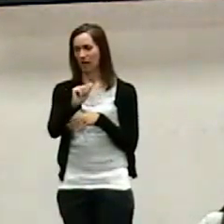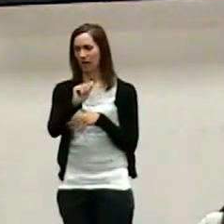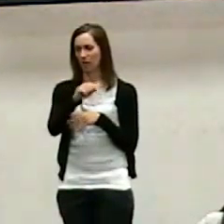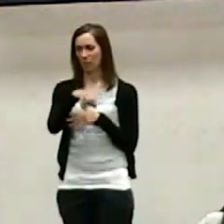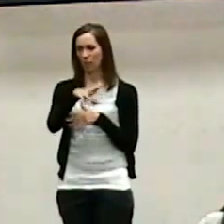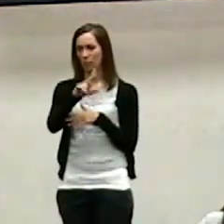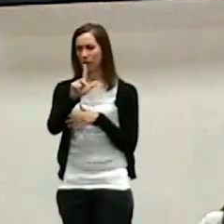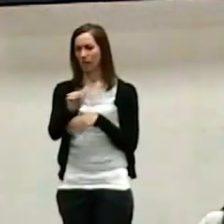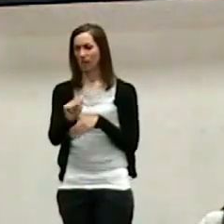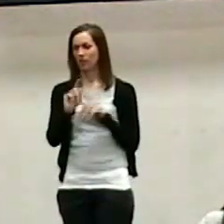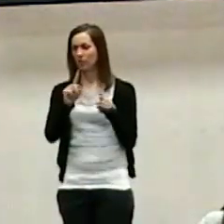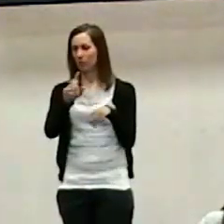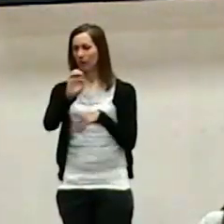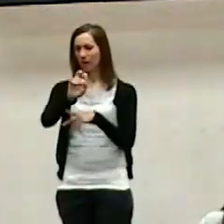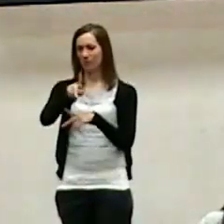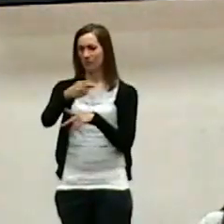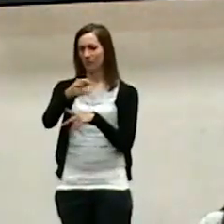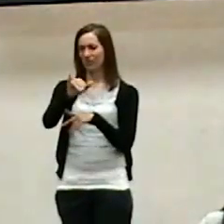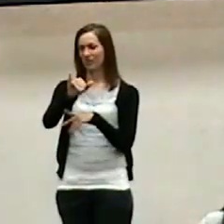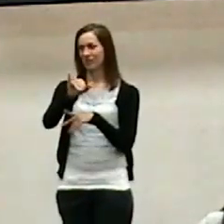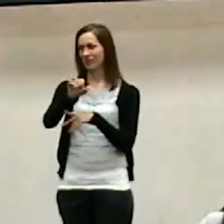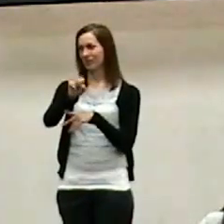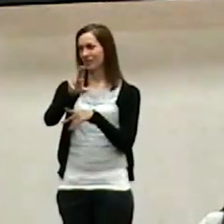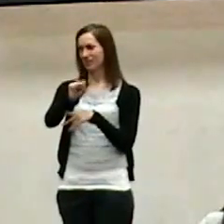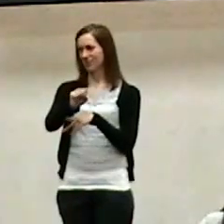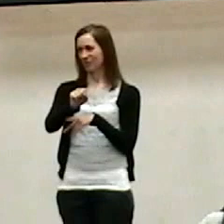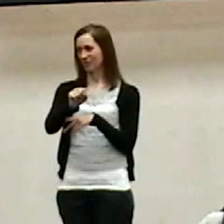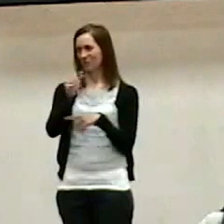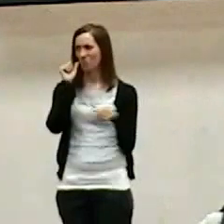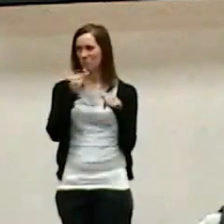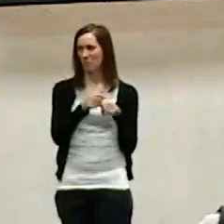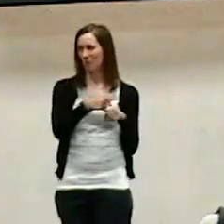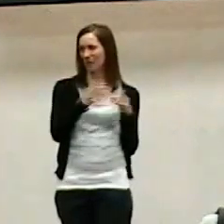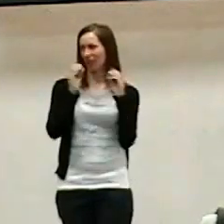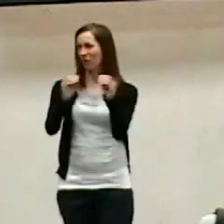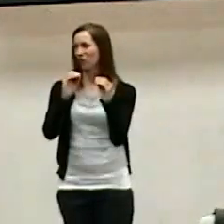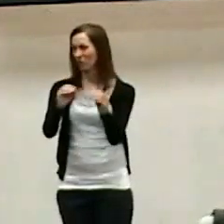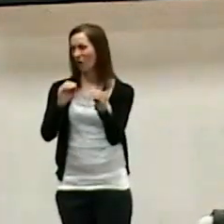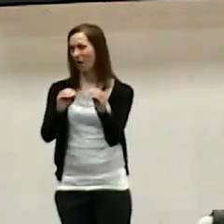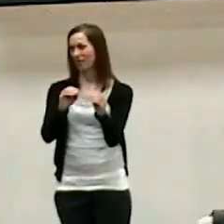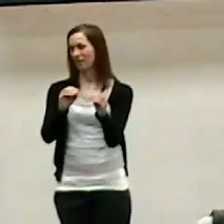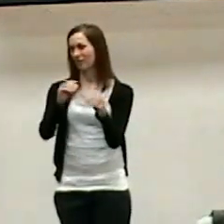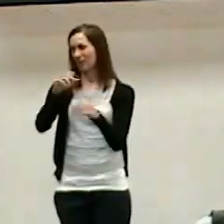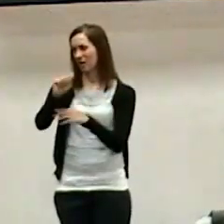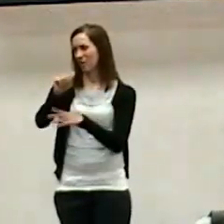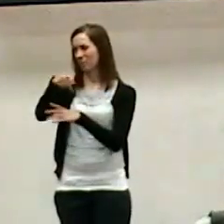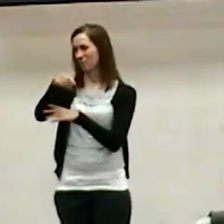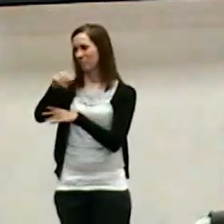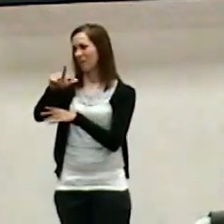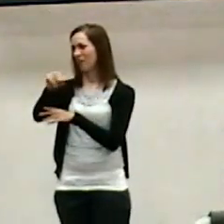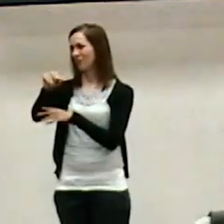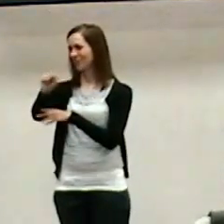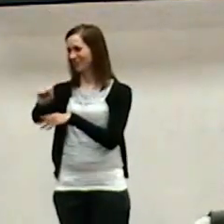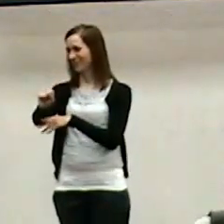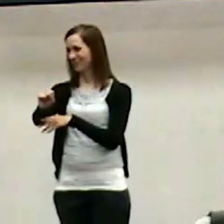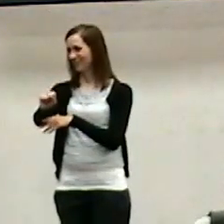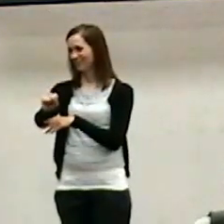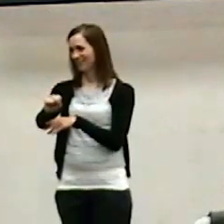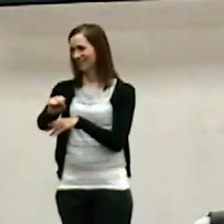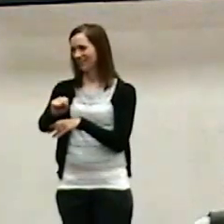on the scene. They bless him. They give him more direction. Remember? They gave purpose and they gave completion to his knowledge and to his fervor.